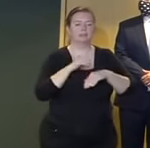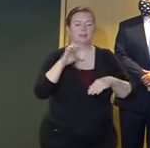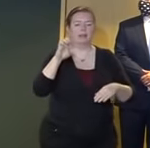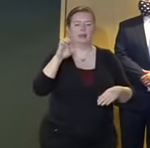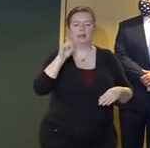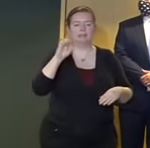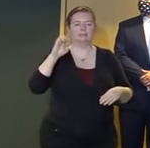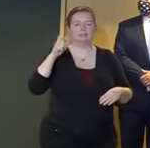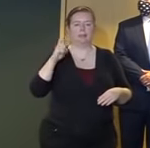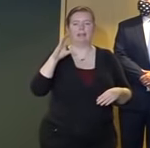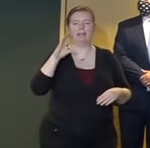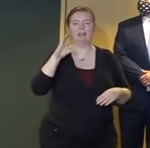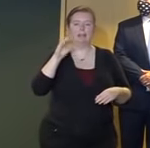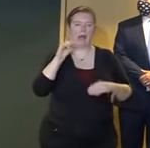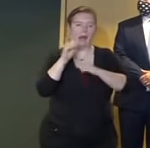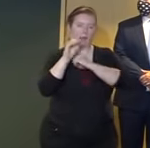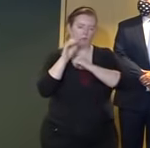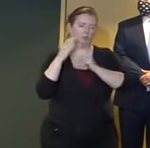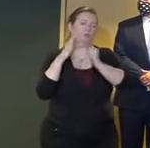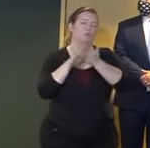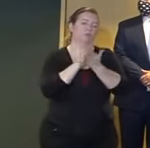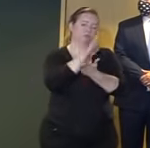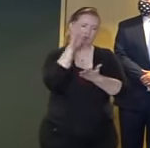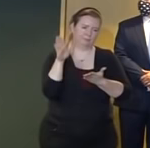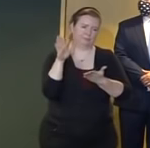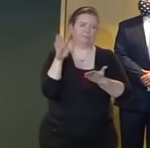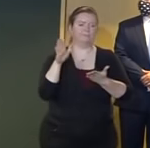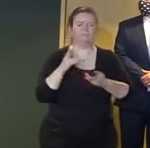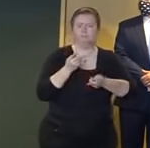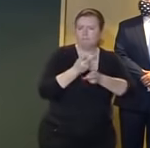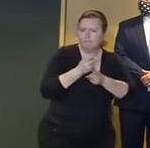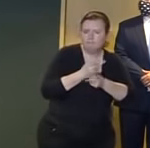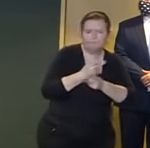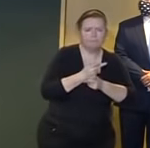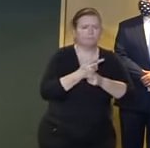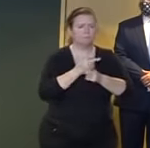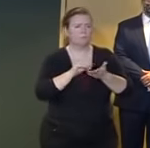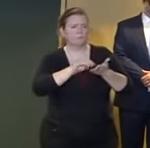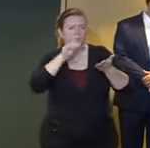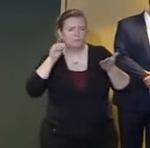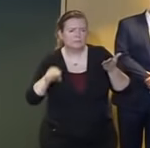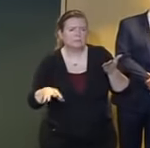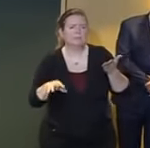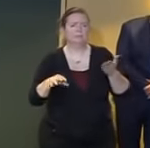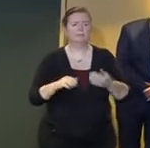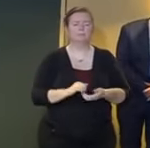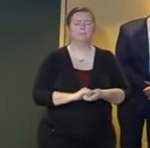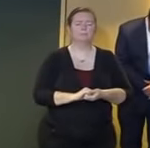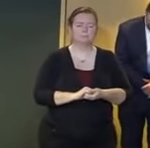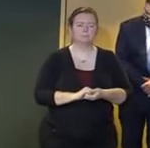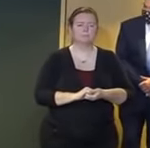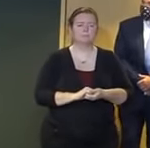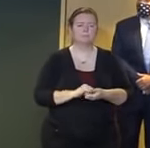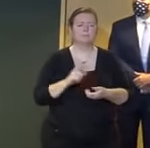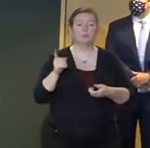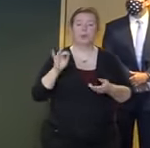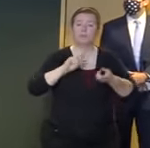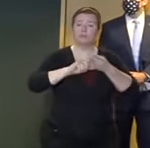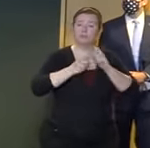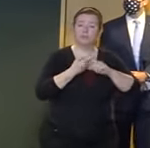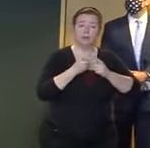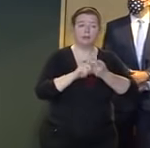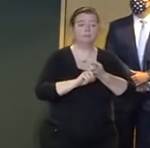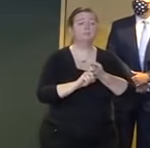she always made time for them and as Newark Council President another dear friend Mildred Crump recalled she also